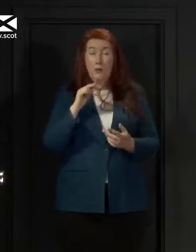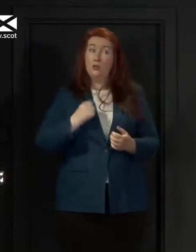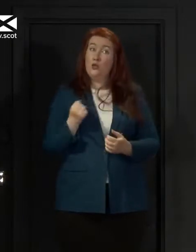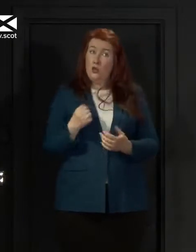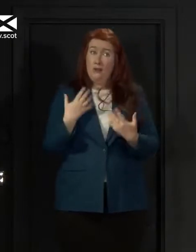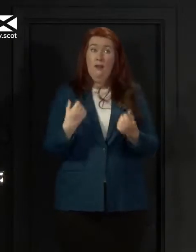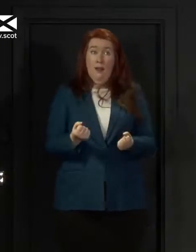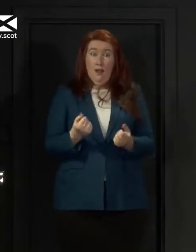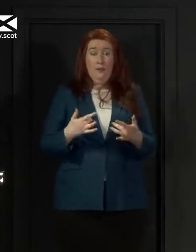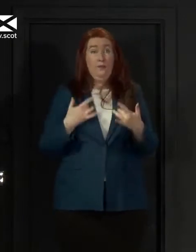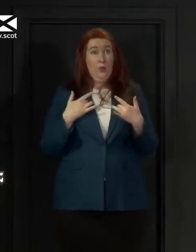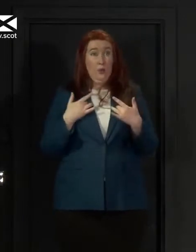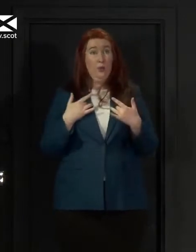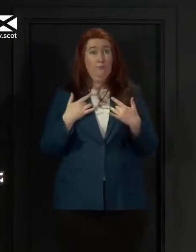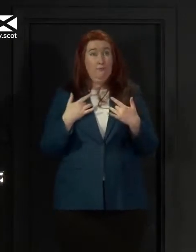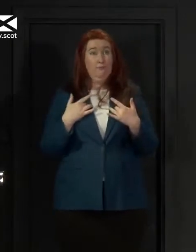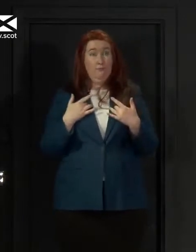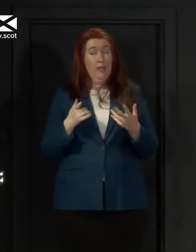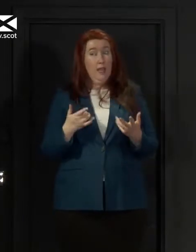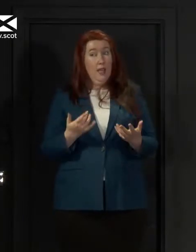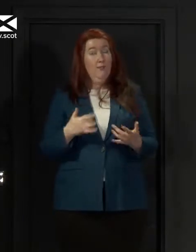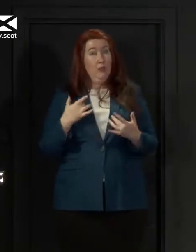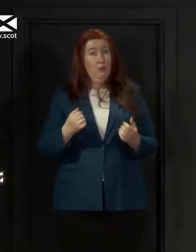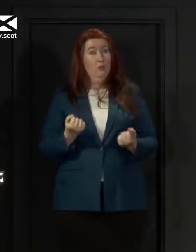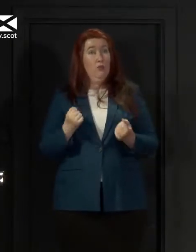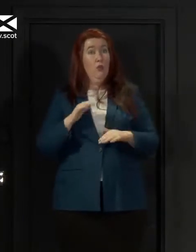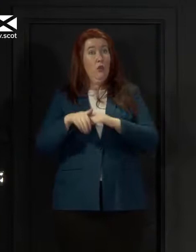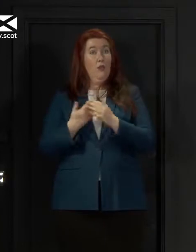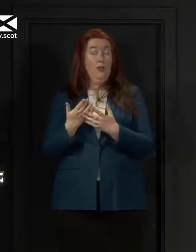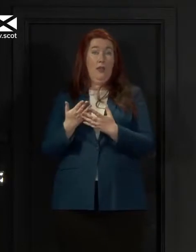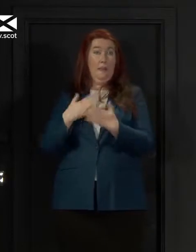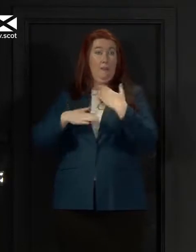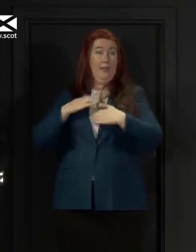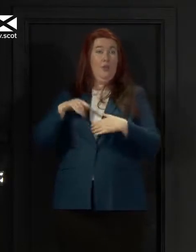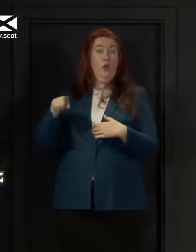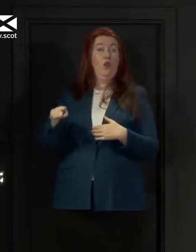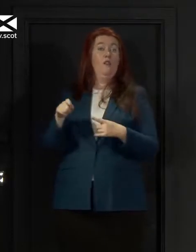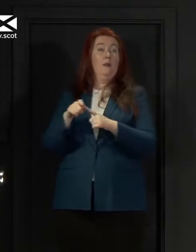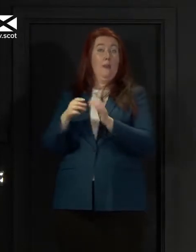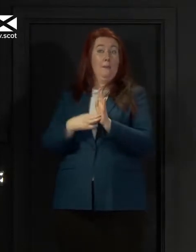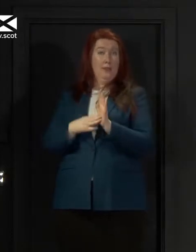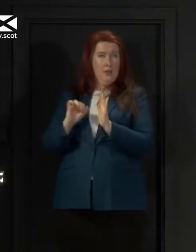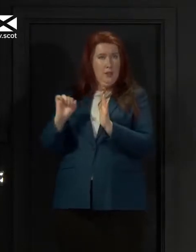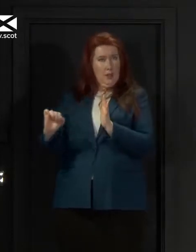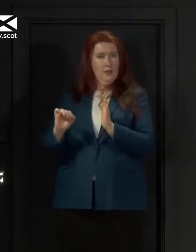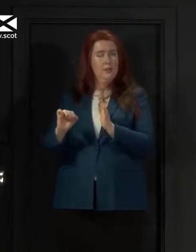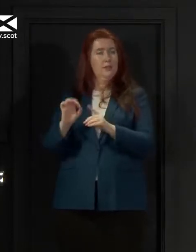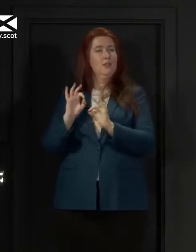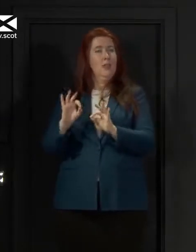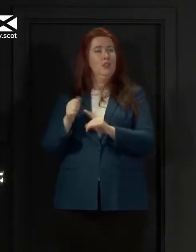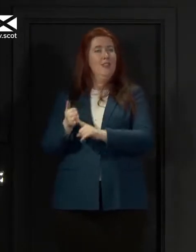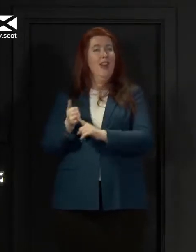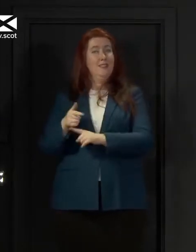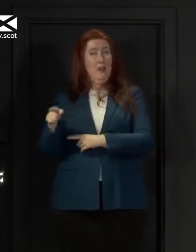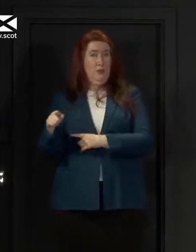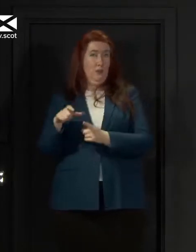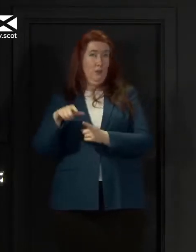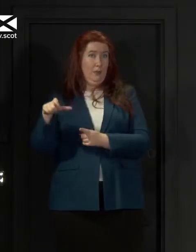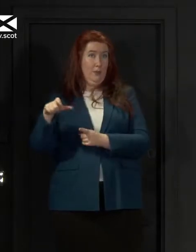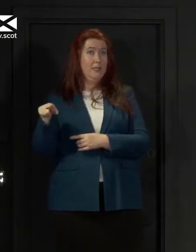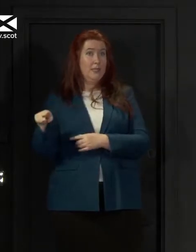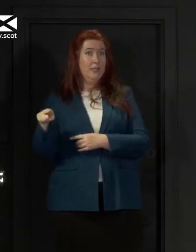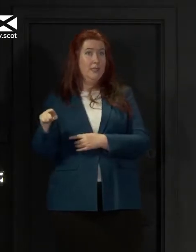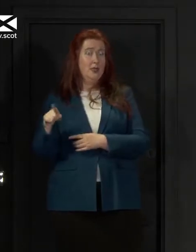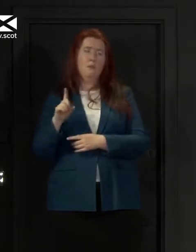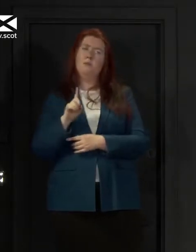about the actions of the Prime Minister's special advisor but that has not stopped